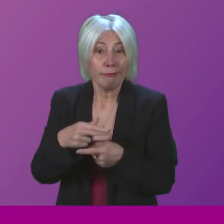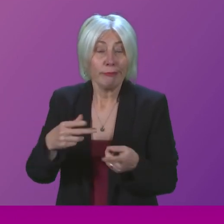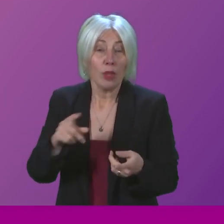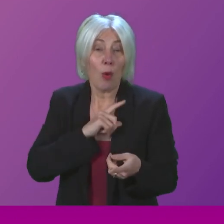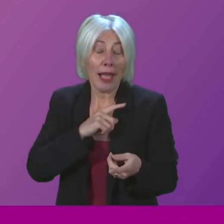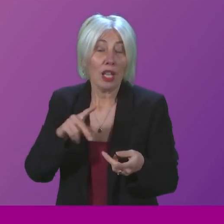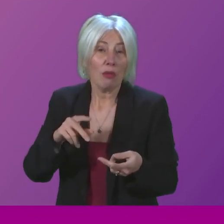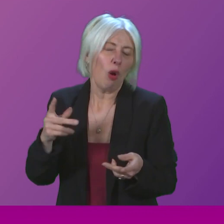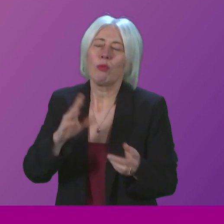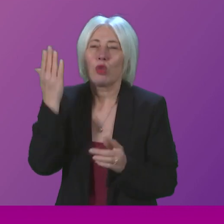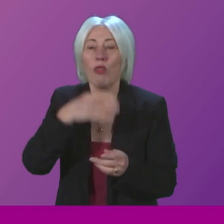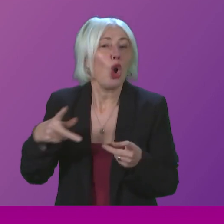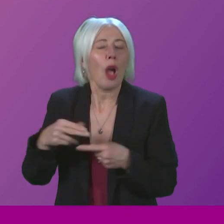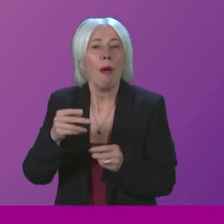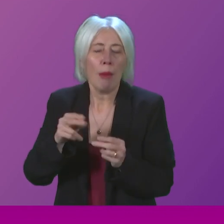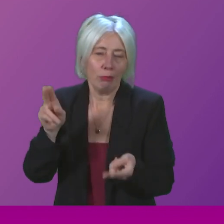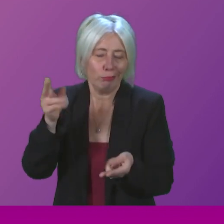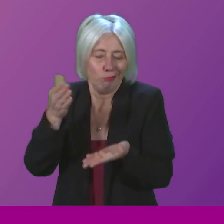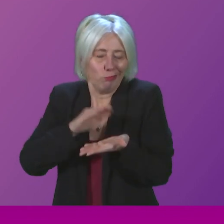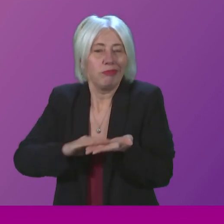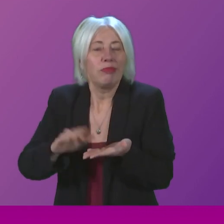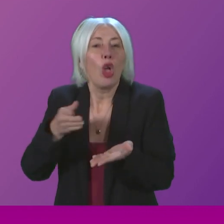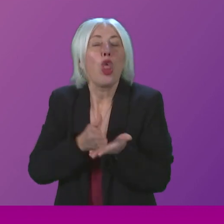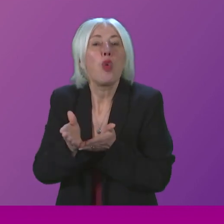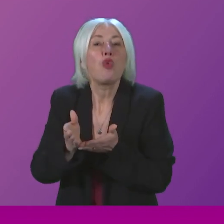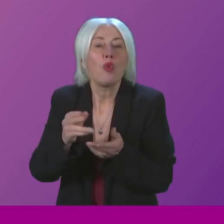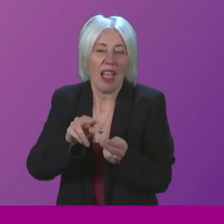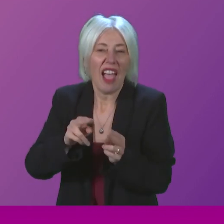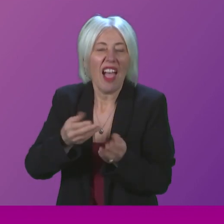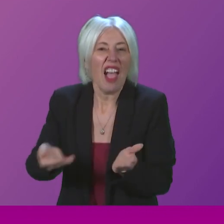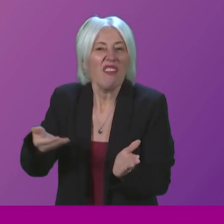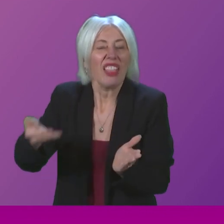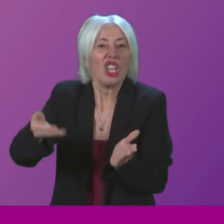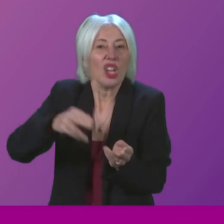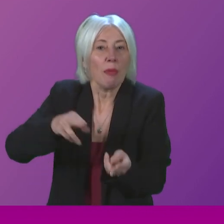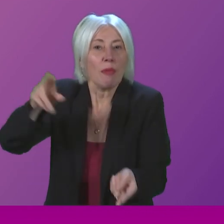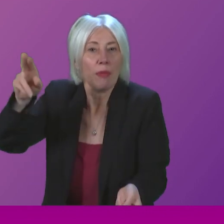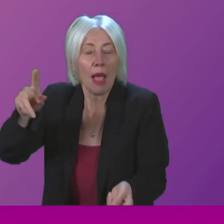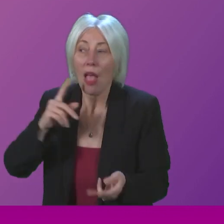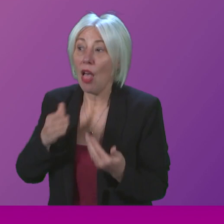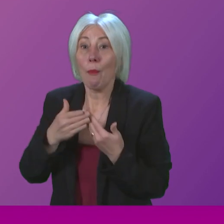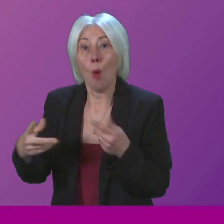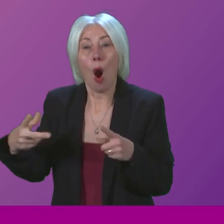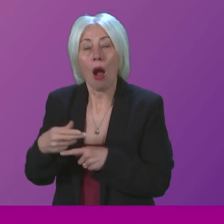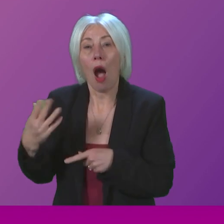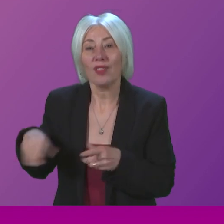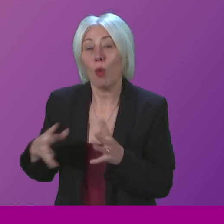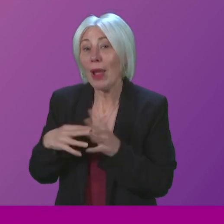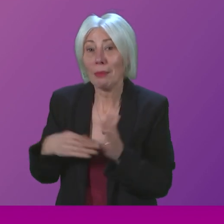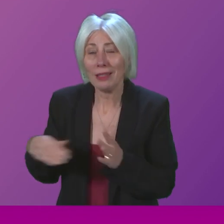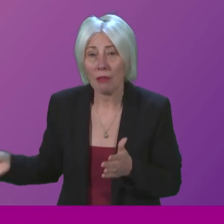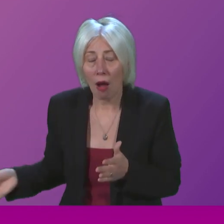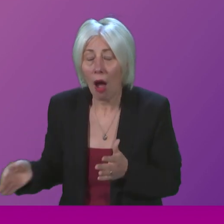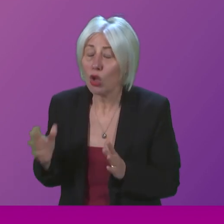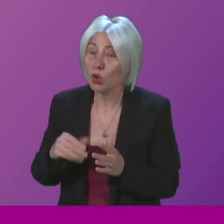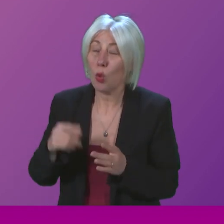inflation, and given that we are facing cuts, even more cuts coming down the track from Westminster, there are some very, very difficult